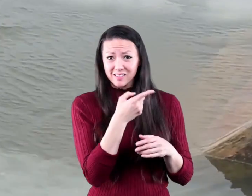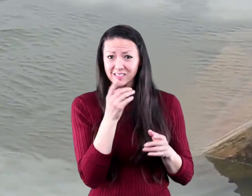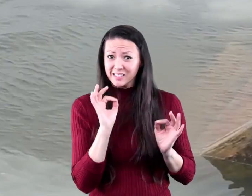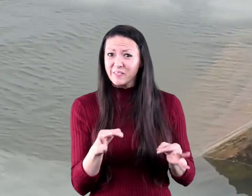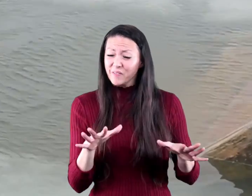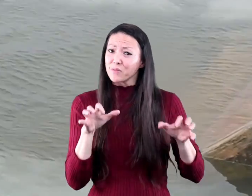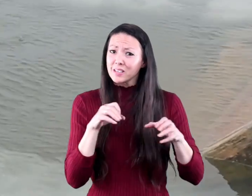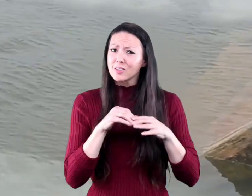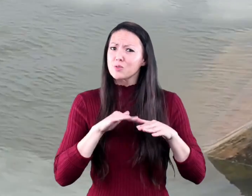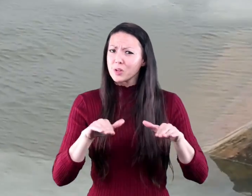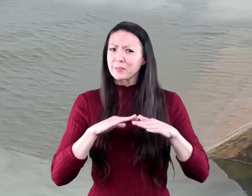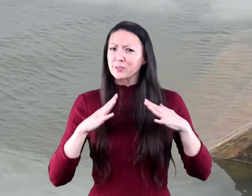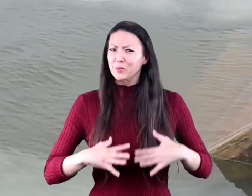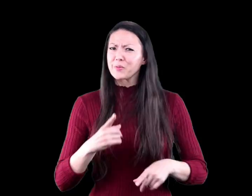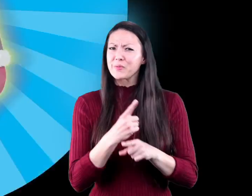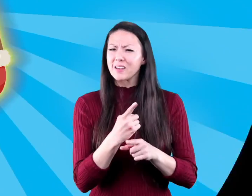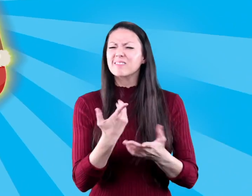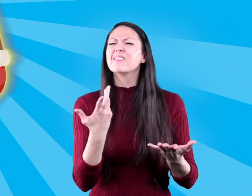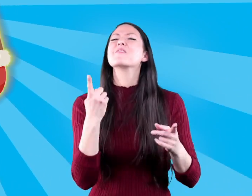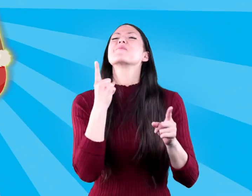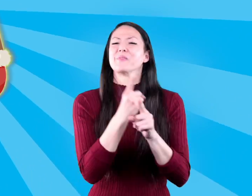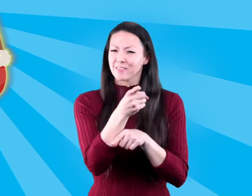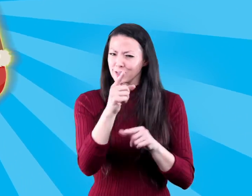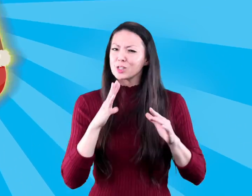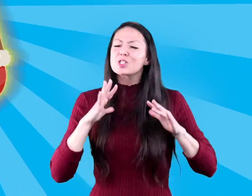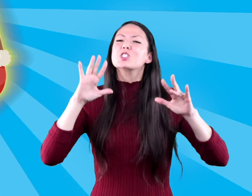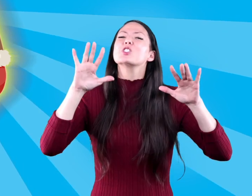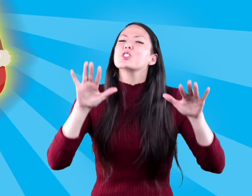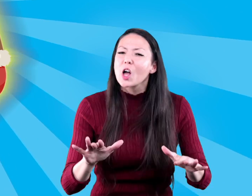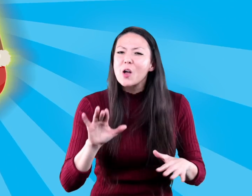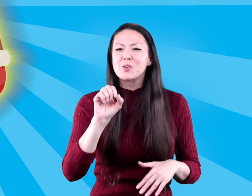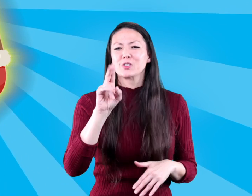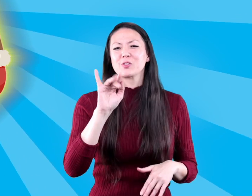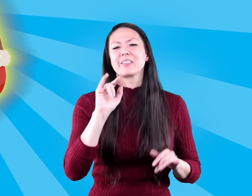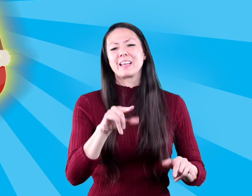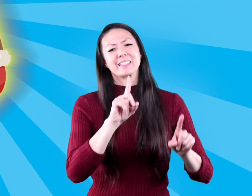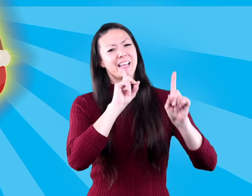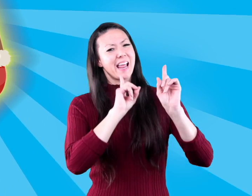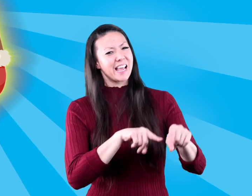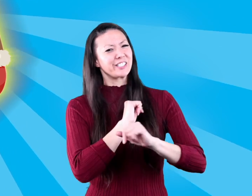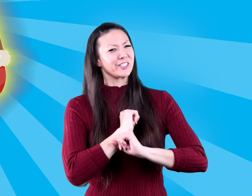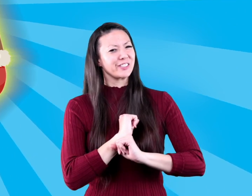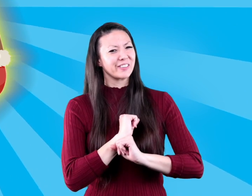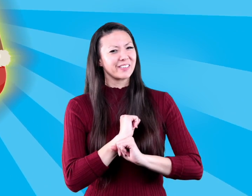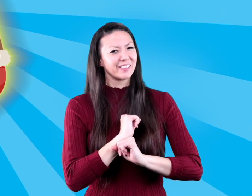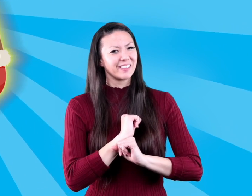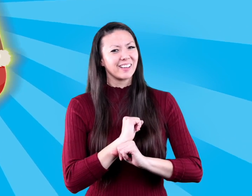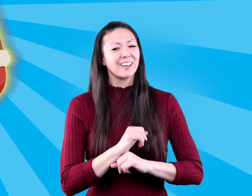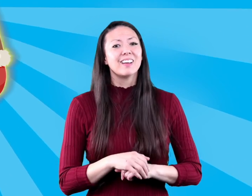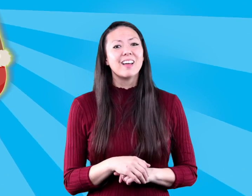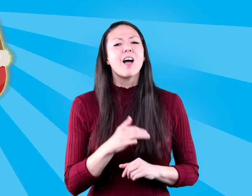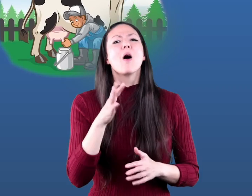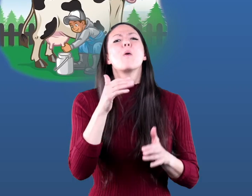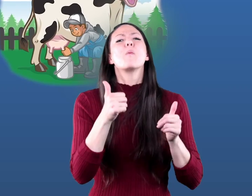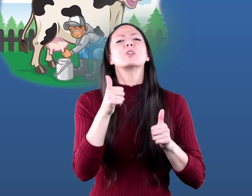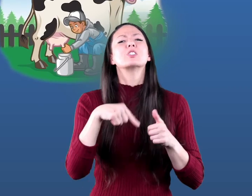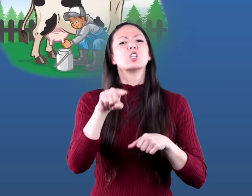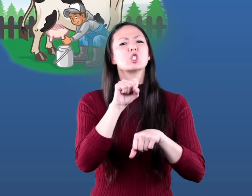in a swimming suit so a snow suit is the correct answer which of these jobs